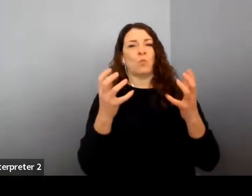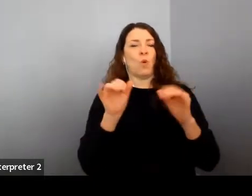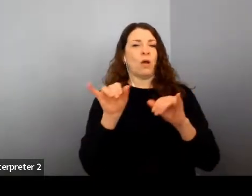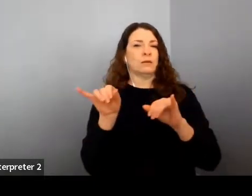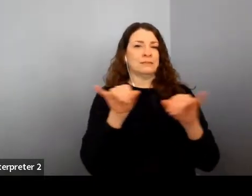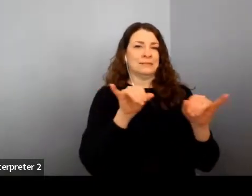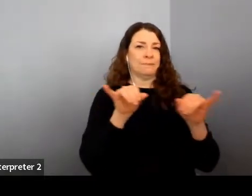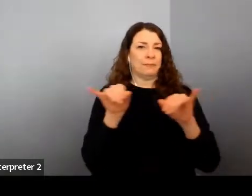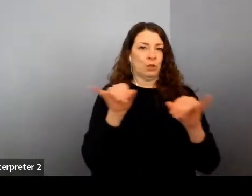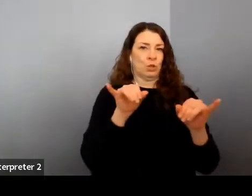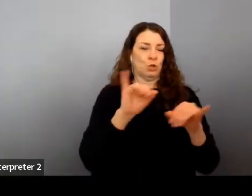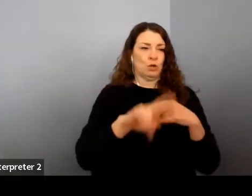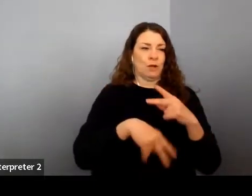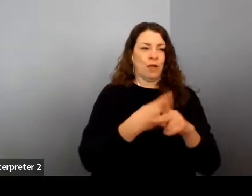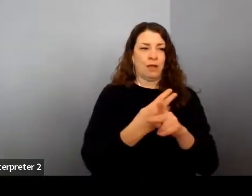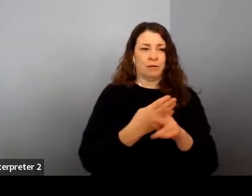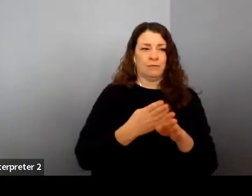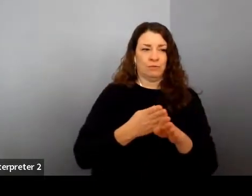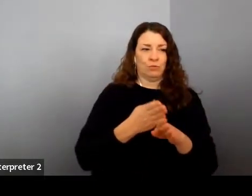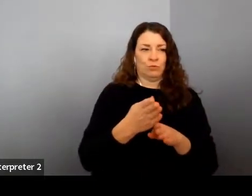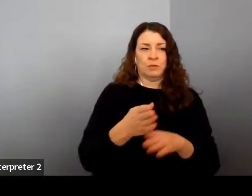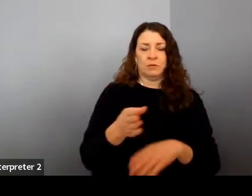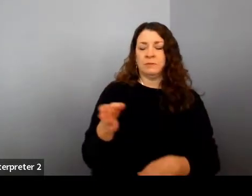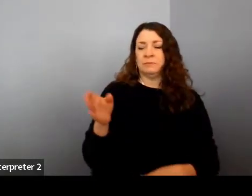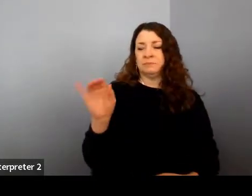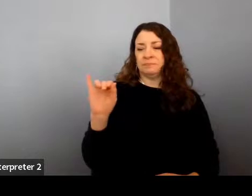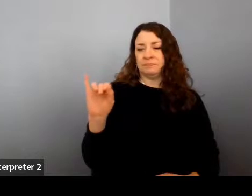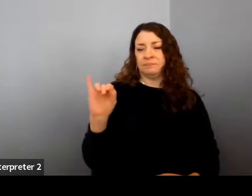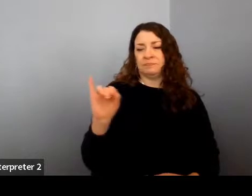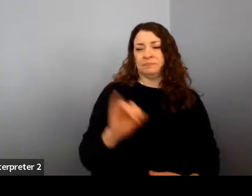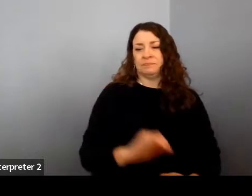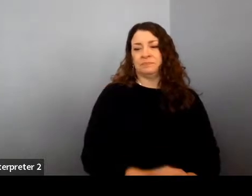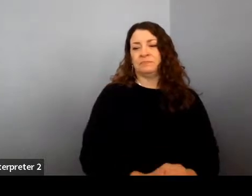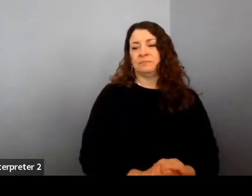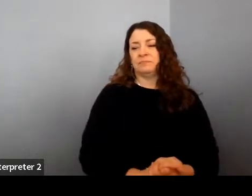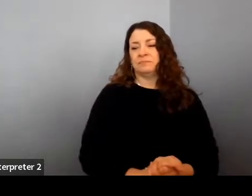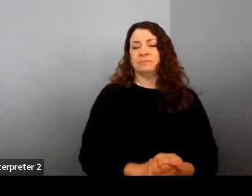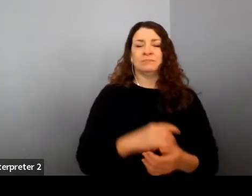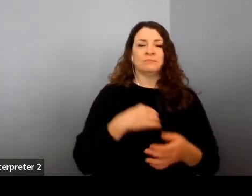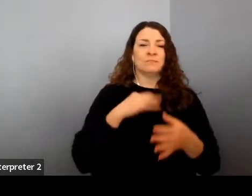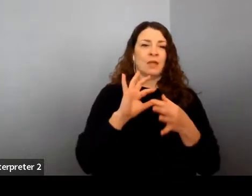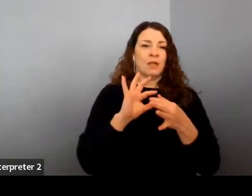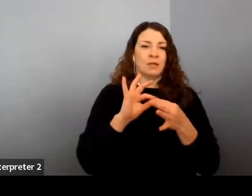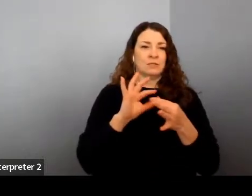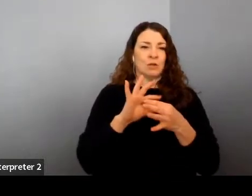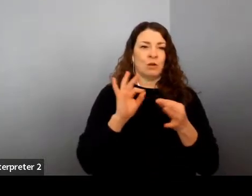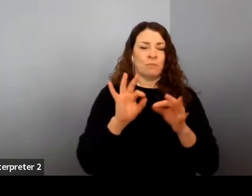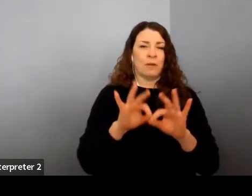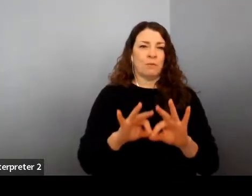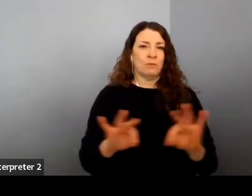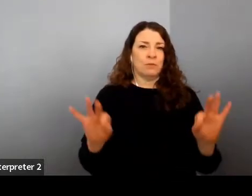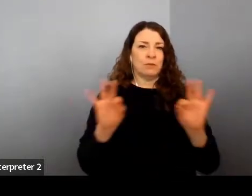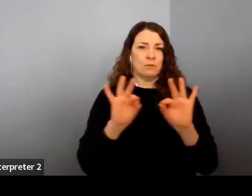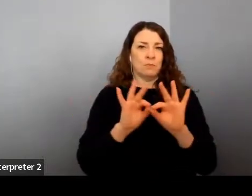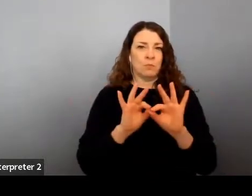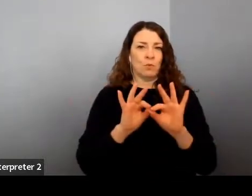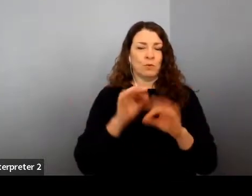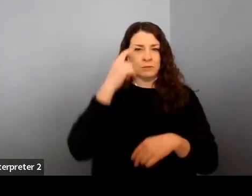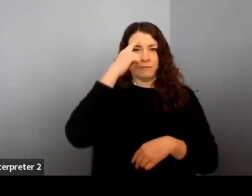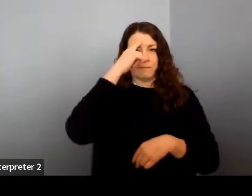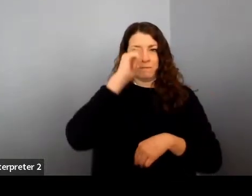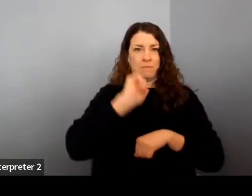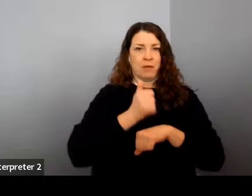to yours? Yeah, you know, I, I talk sometimes about the importance of mindset.